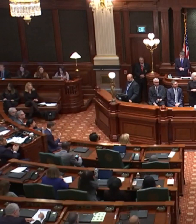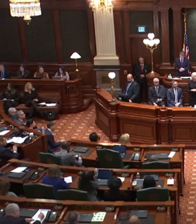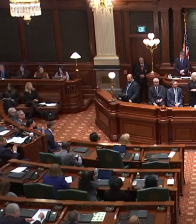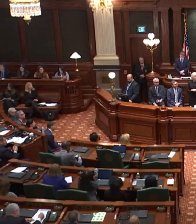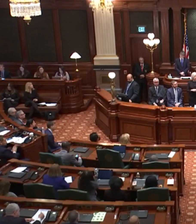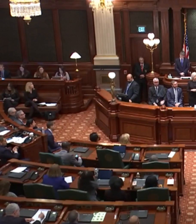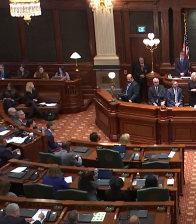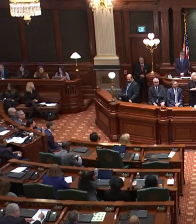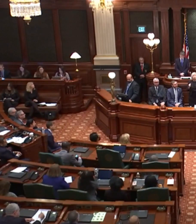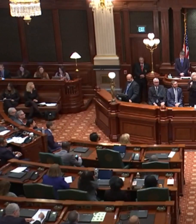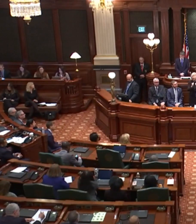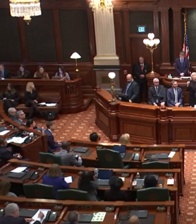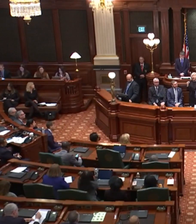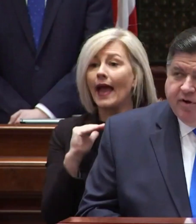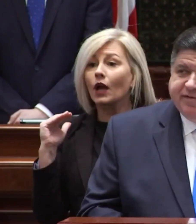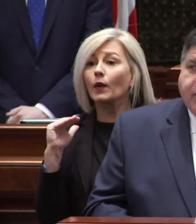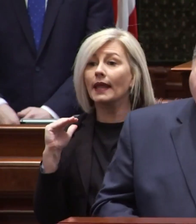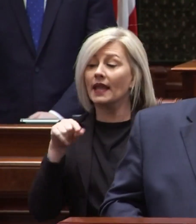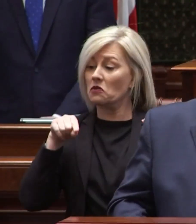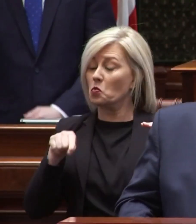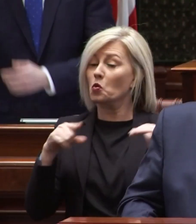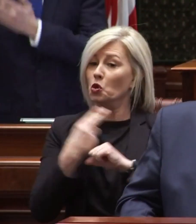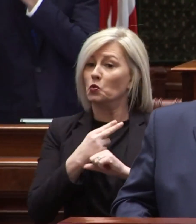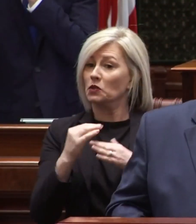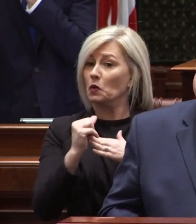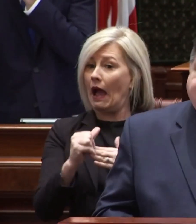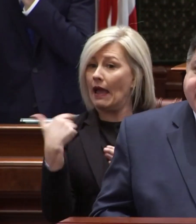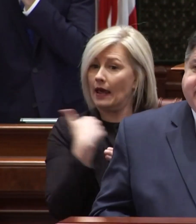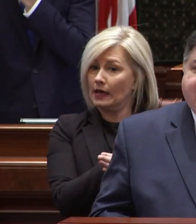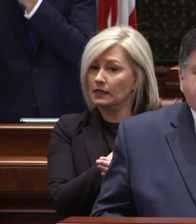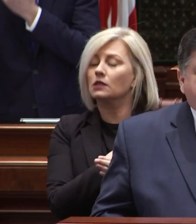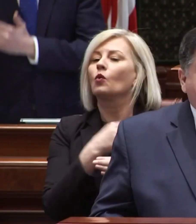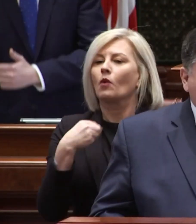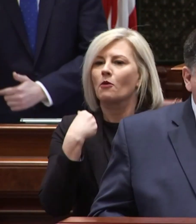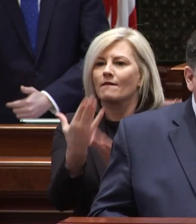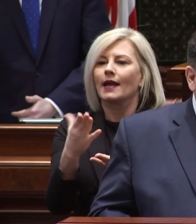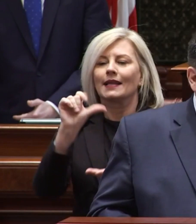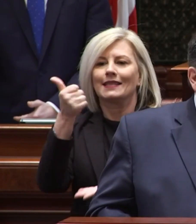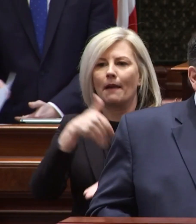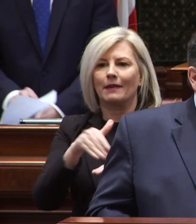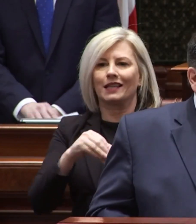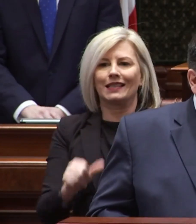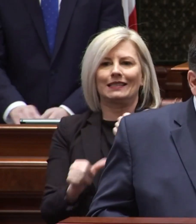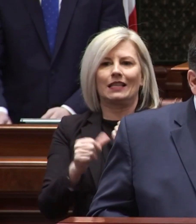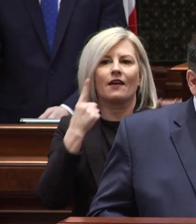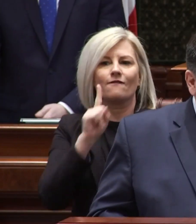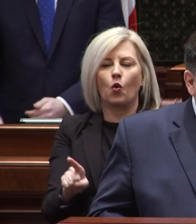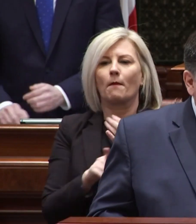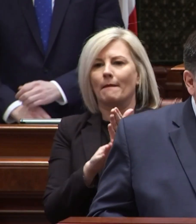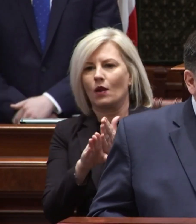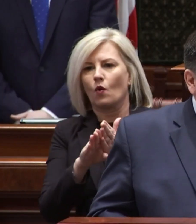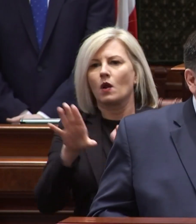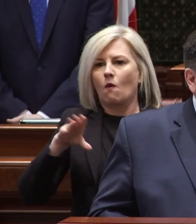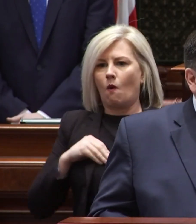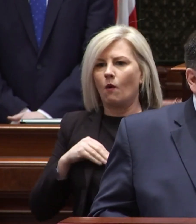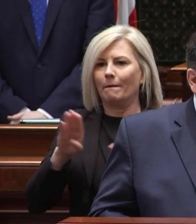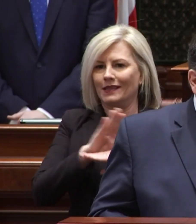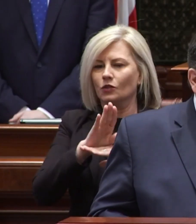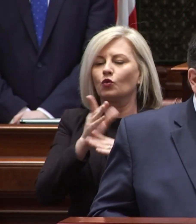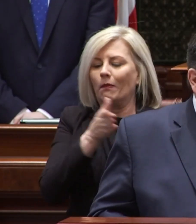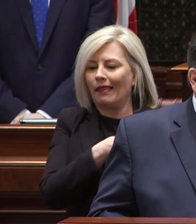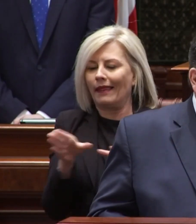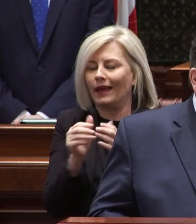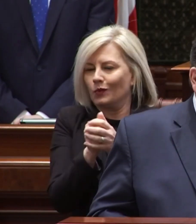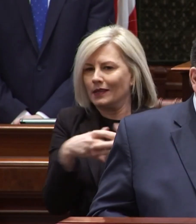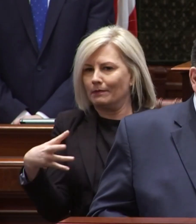and with equity as a guiding principle we're providing 10 million dollars in assistance for minority-owned businesses who plan to